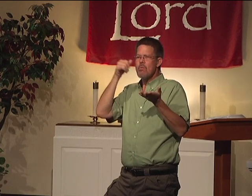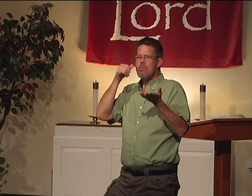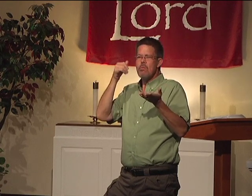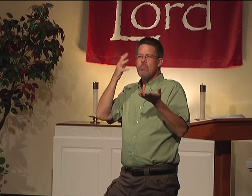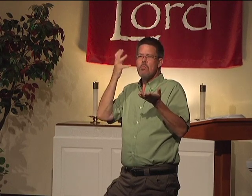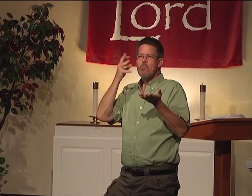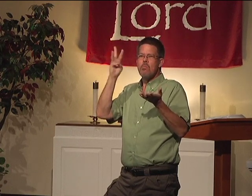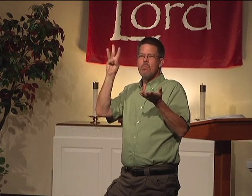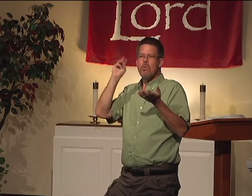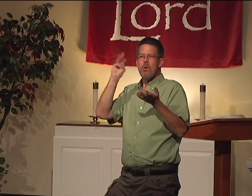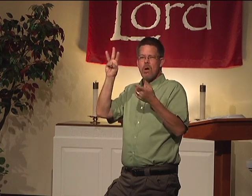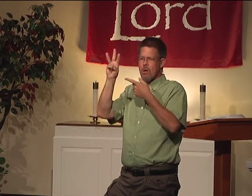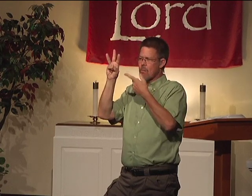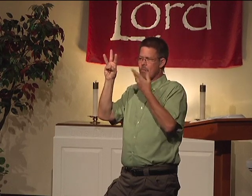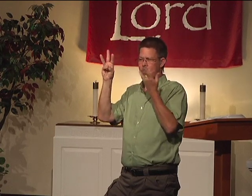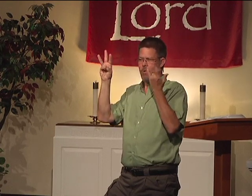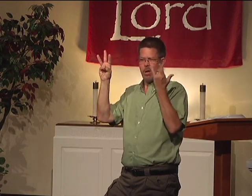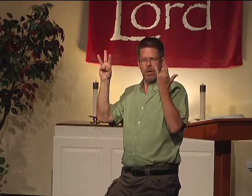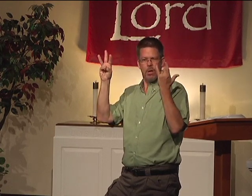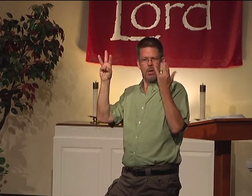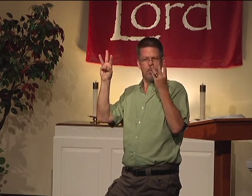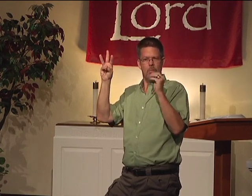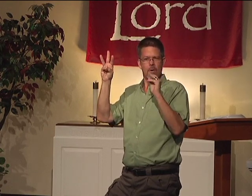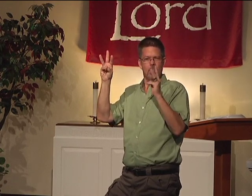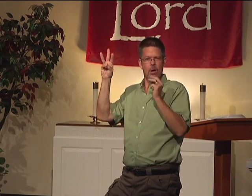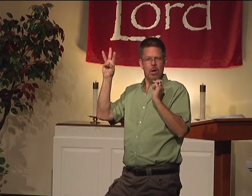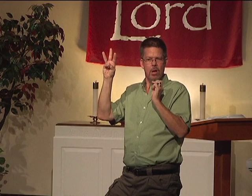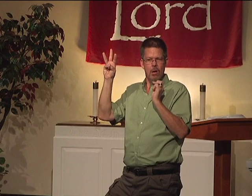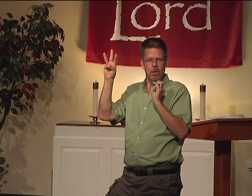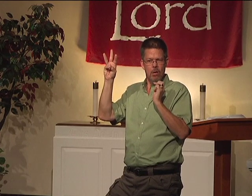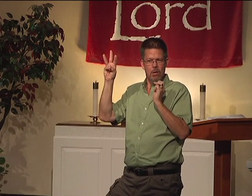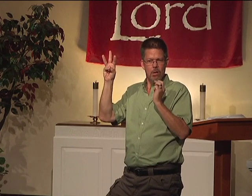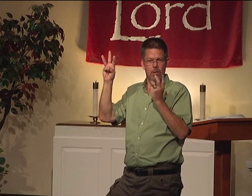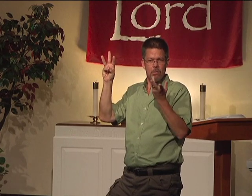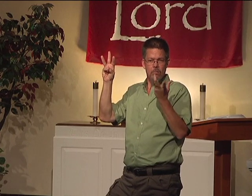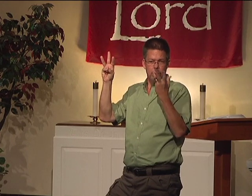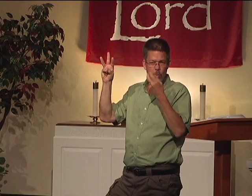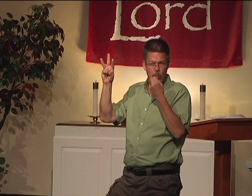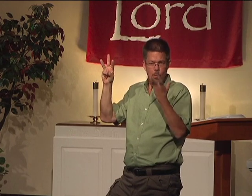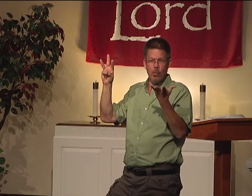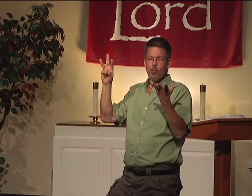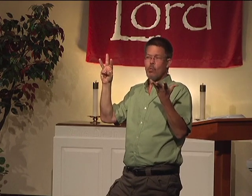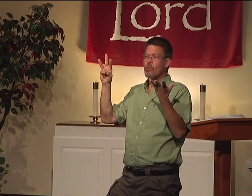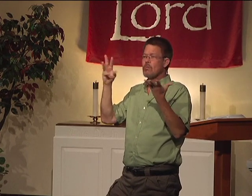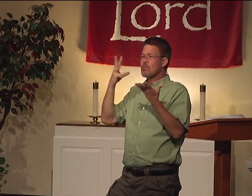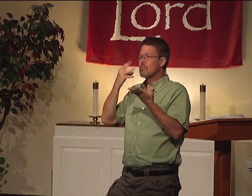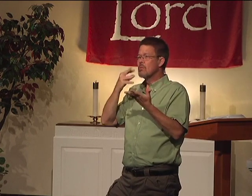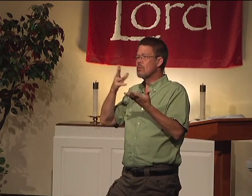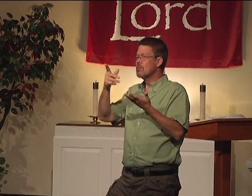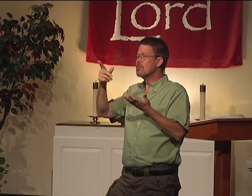I mean, some of you were like, wow. Why would you say wow to that? Because it's beautiful?